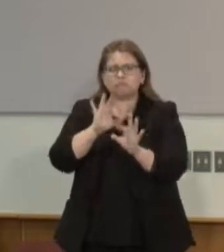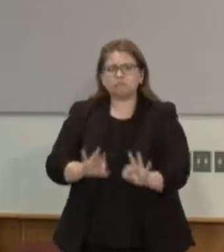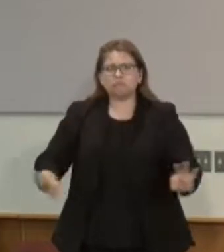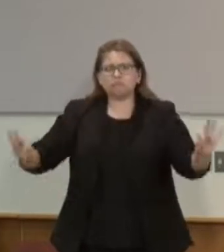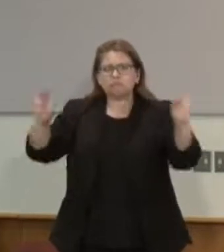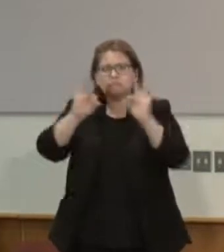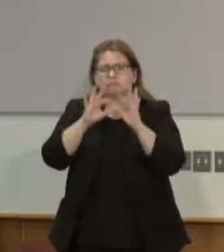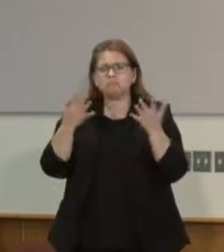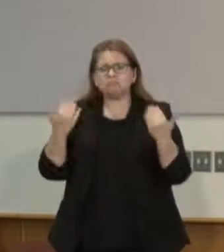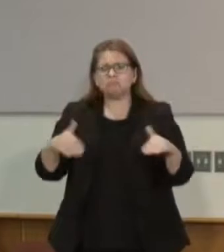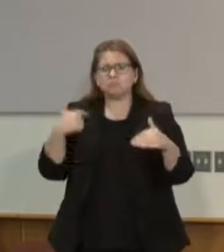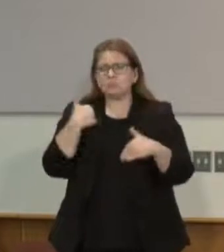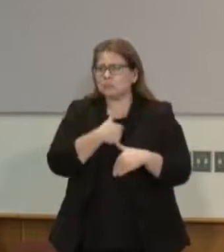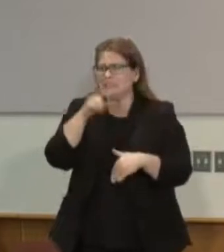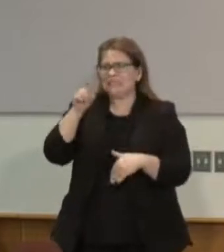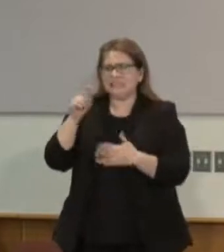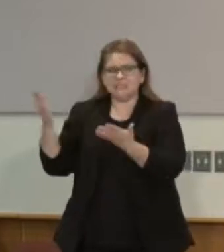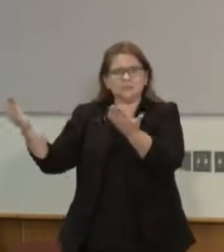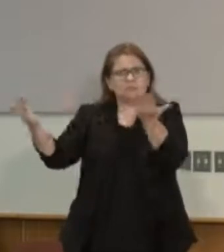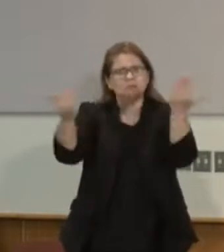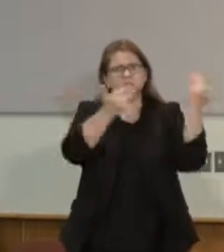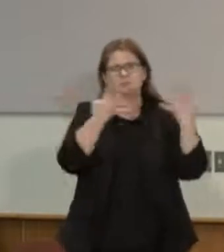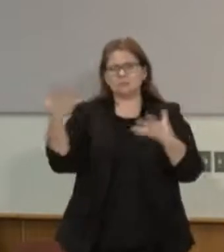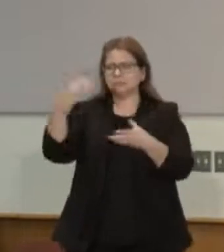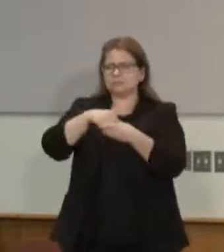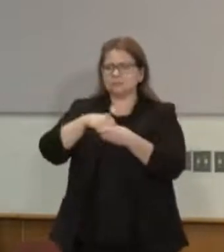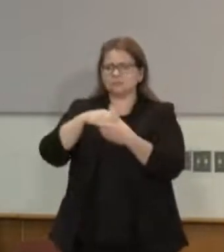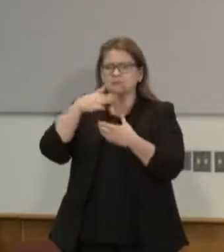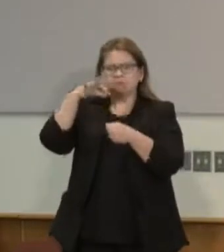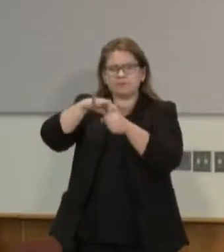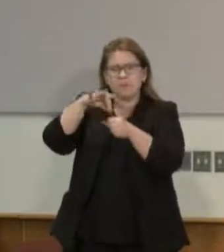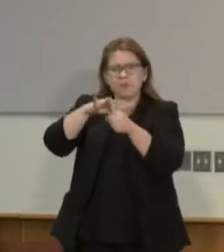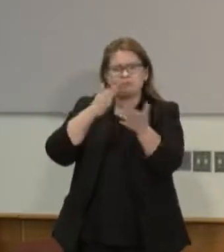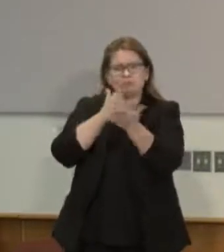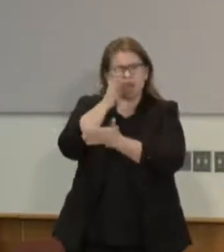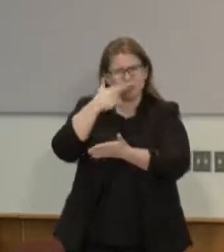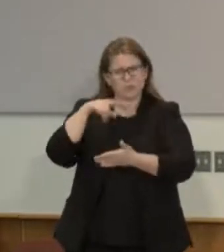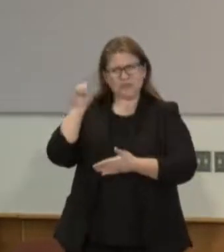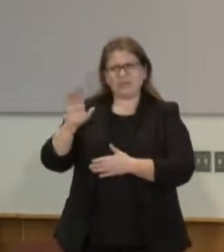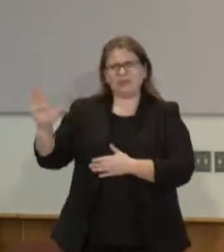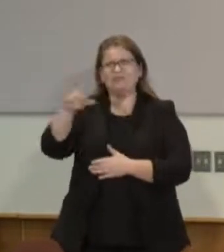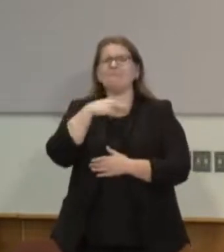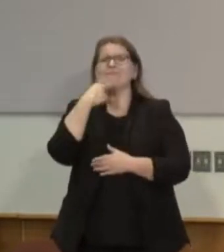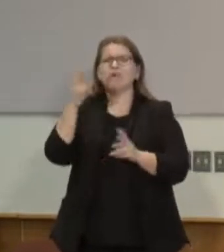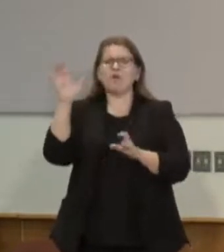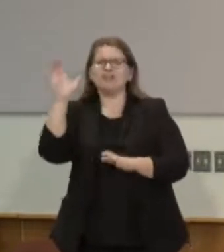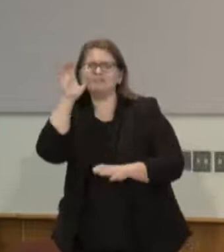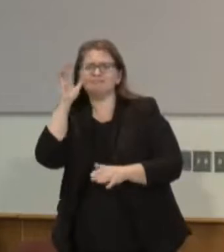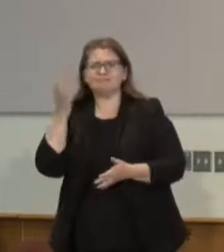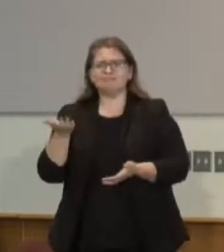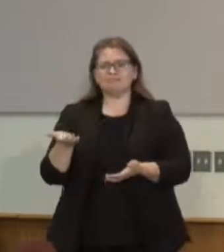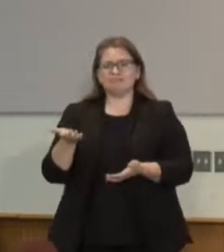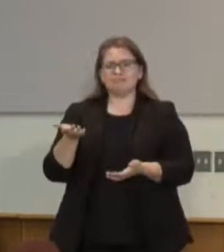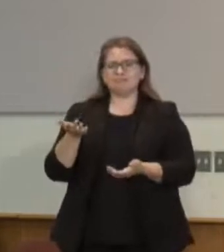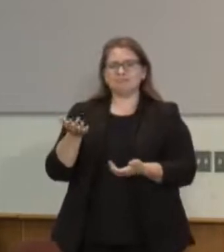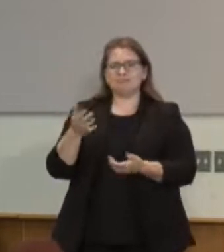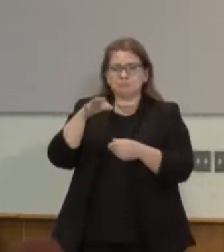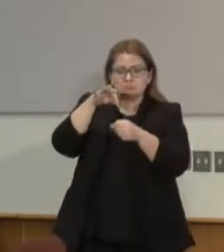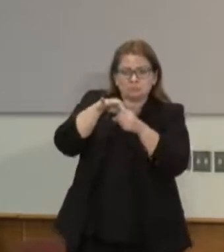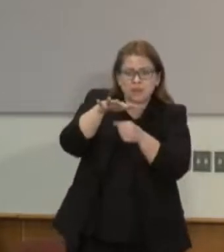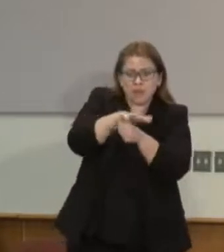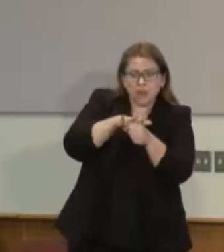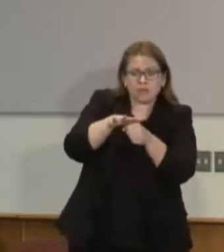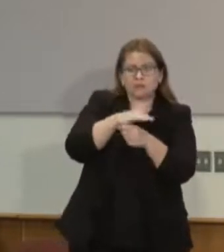want to make sure that a person's voice is being heard at all times, no matter if it's local elections, school